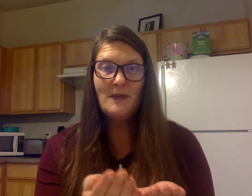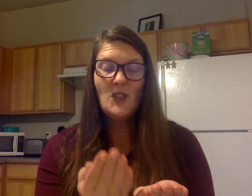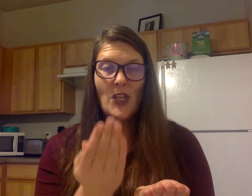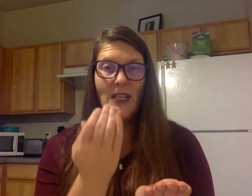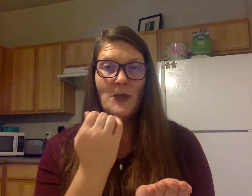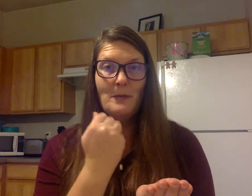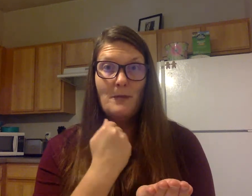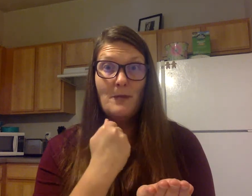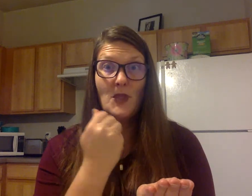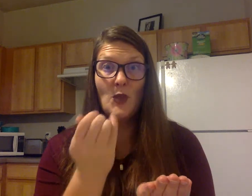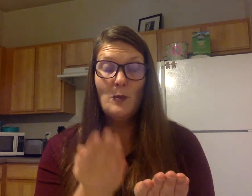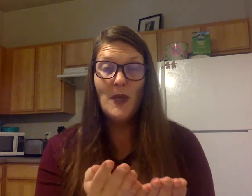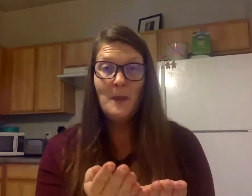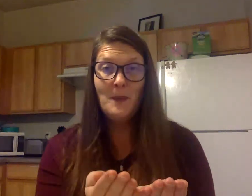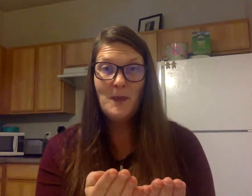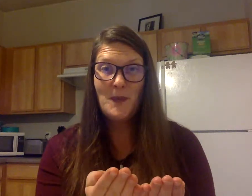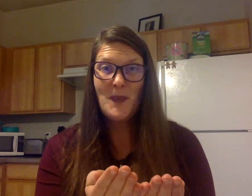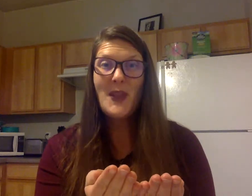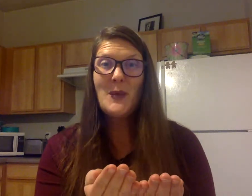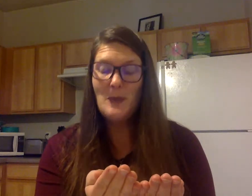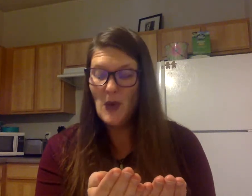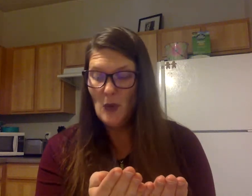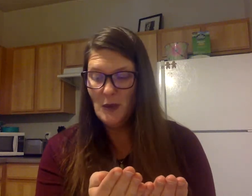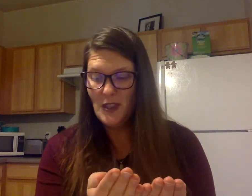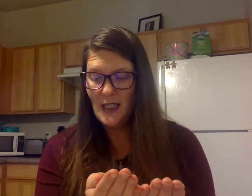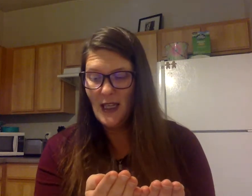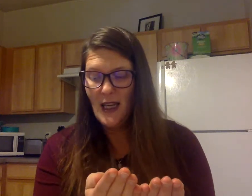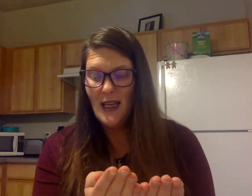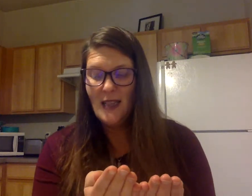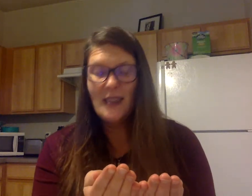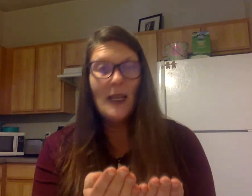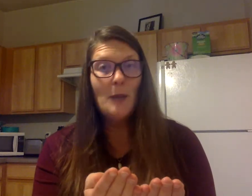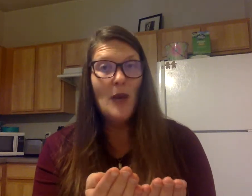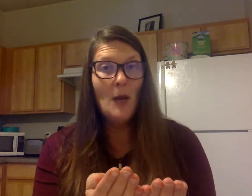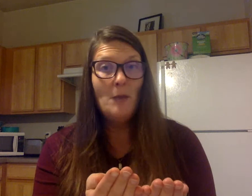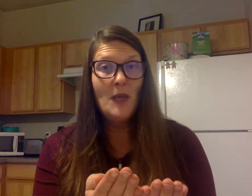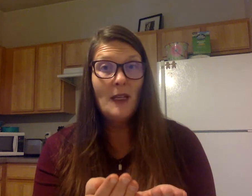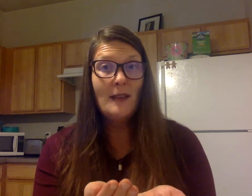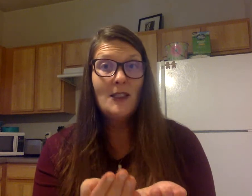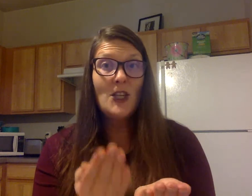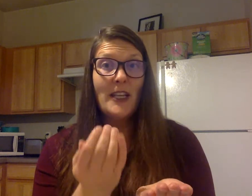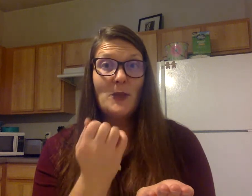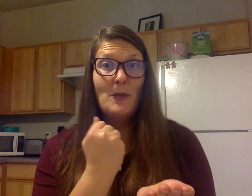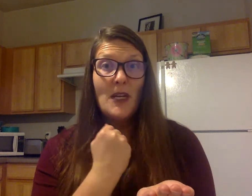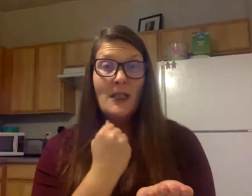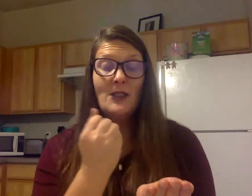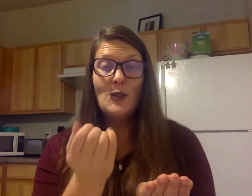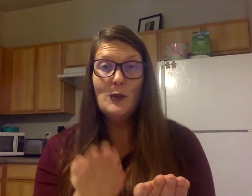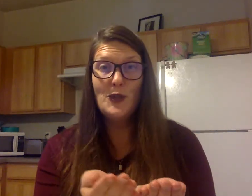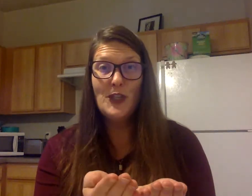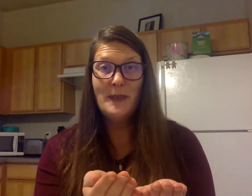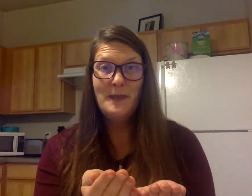Change m to b, bolt. Say bump. Change b to j,